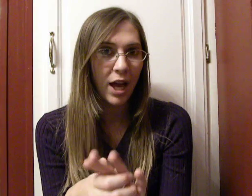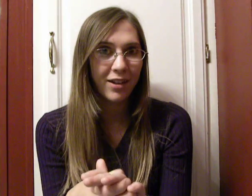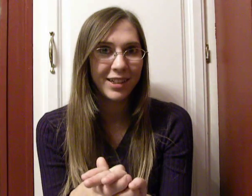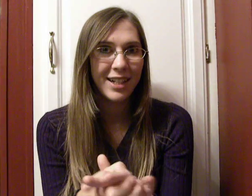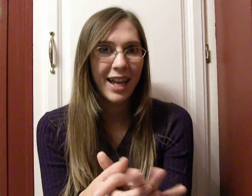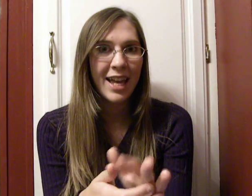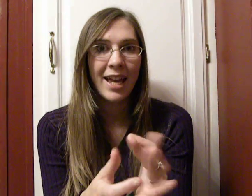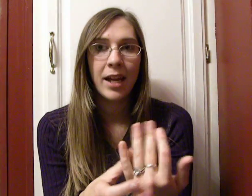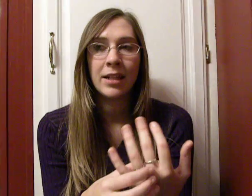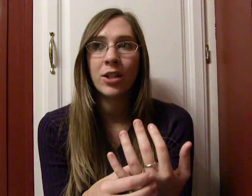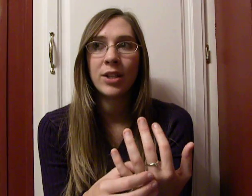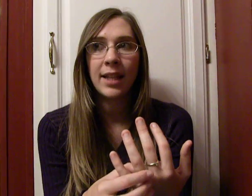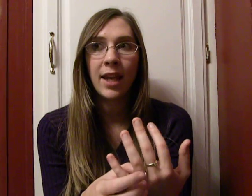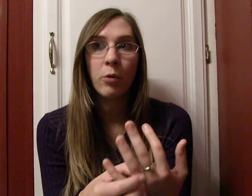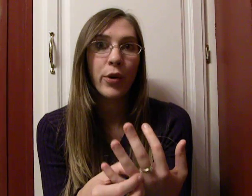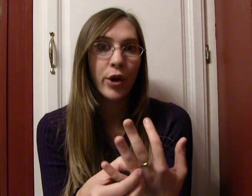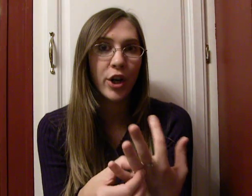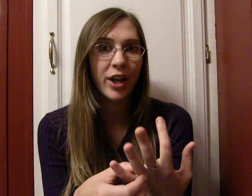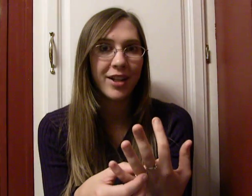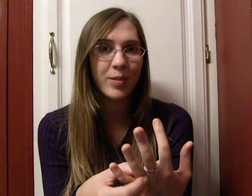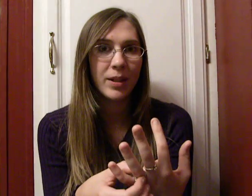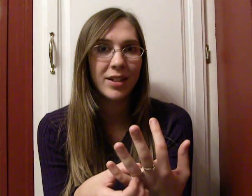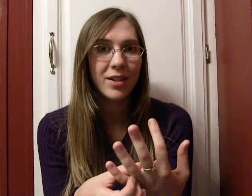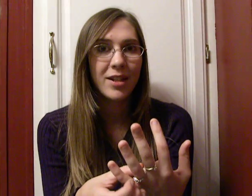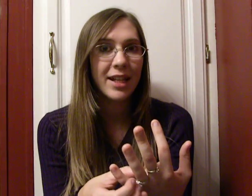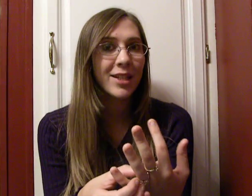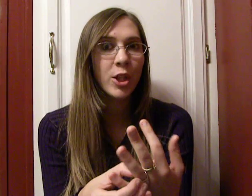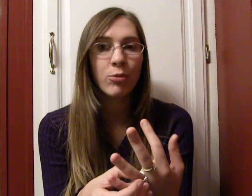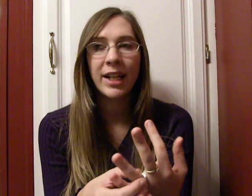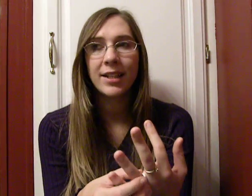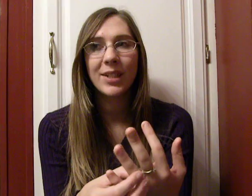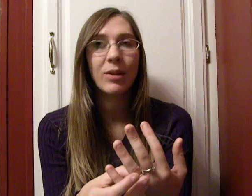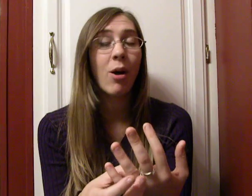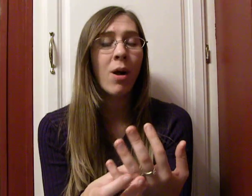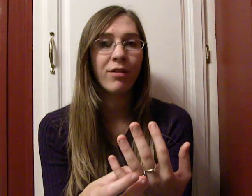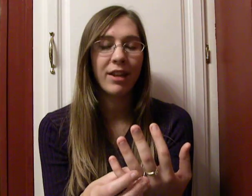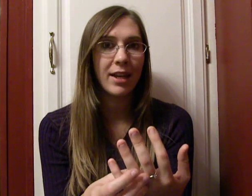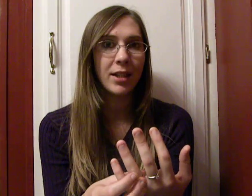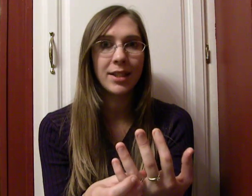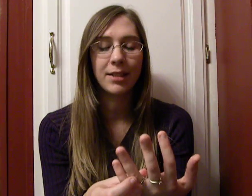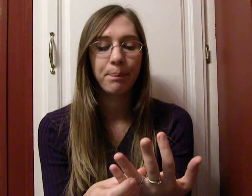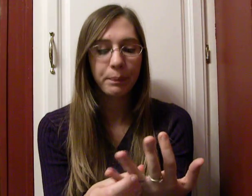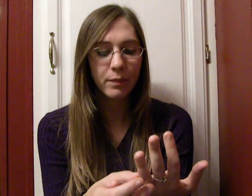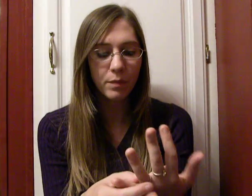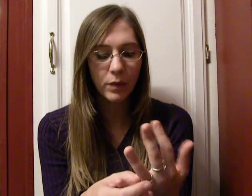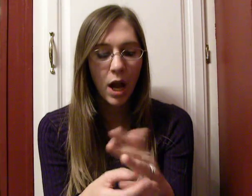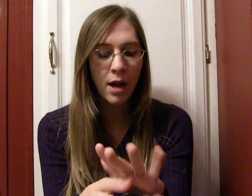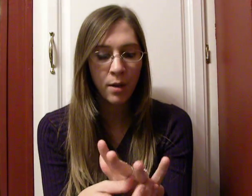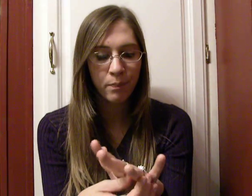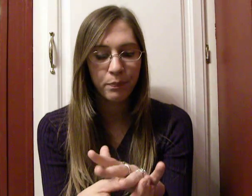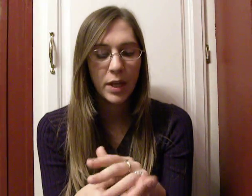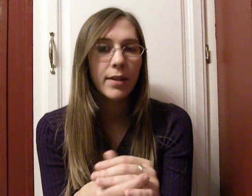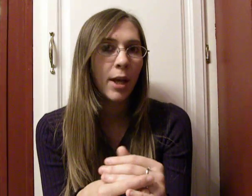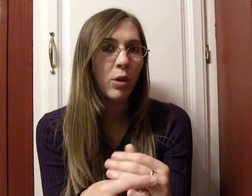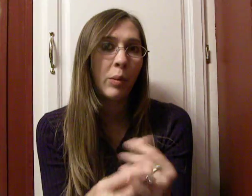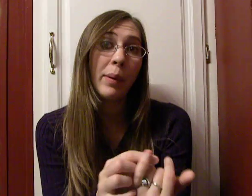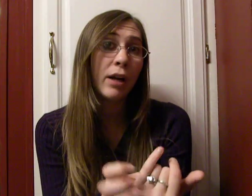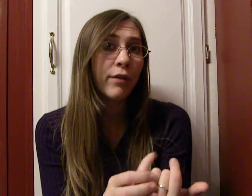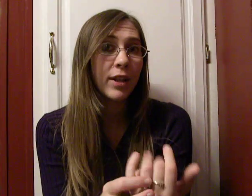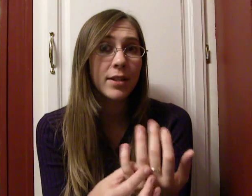child, and her second with her current husband. He's the greatest with all of the kids. Um, they weren't prepared for